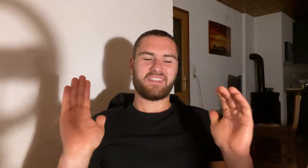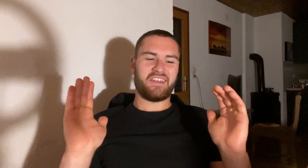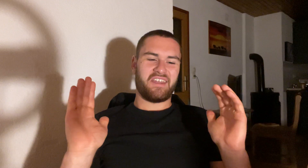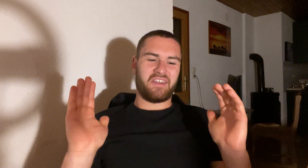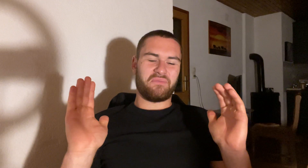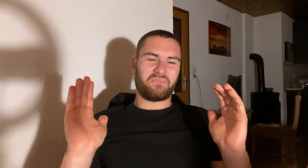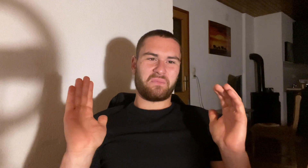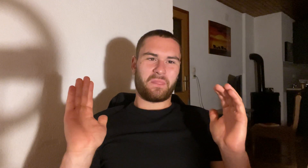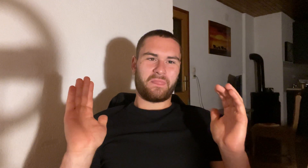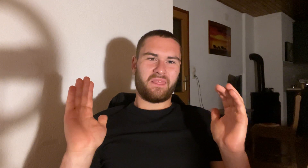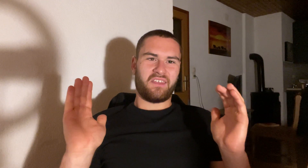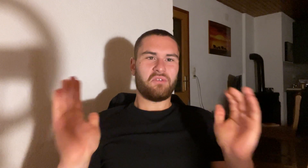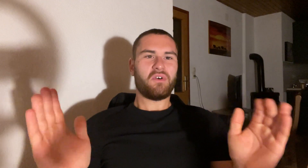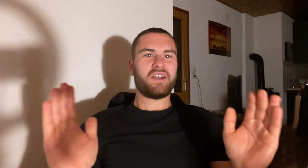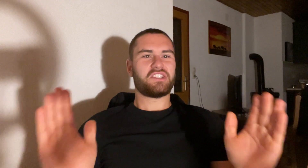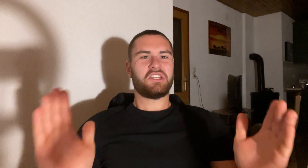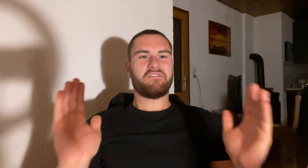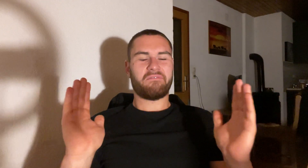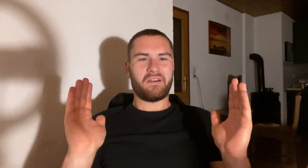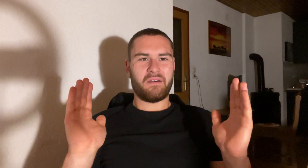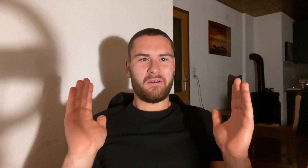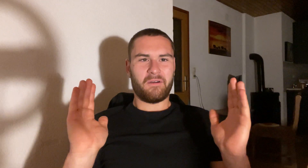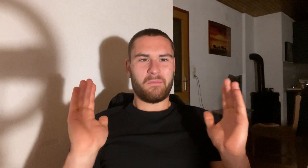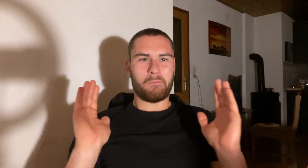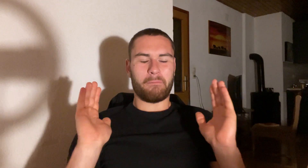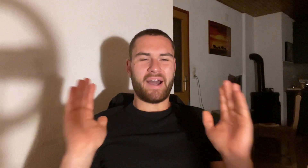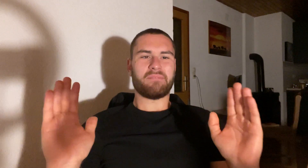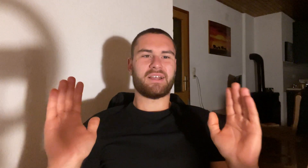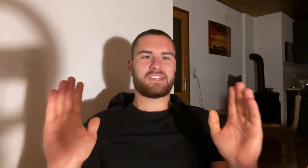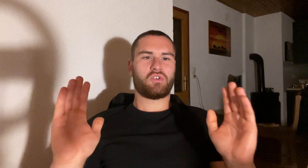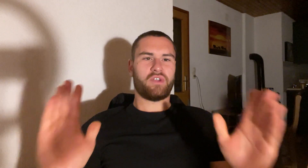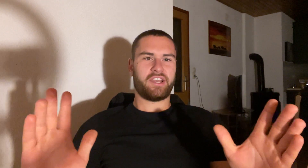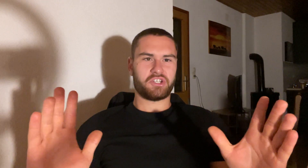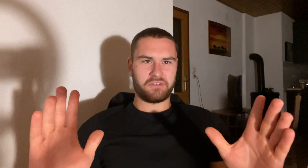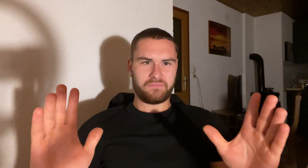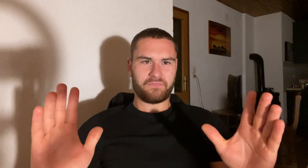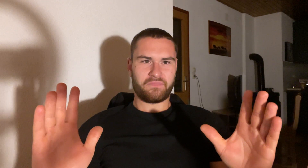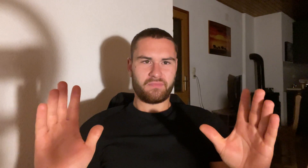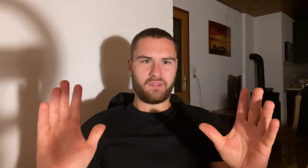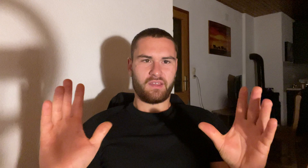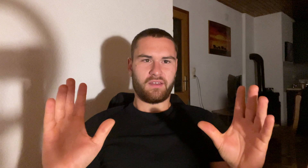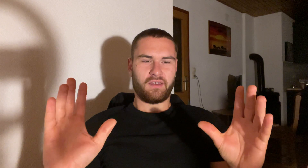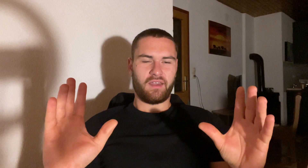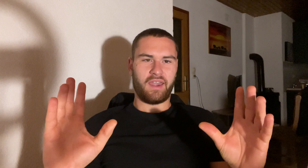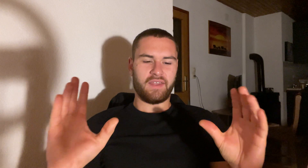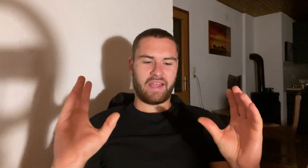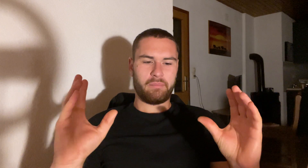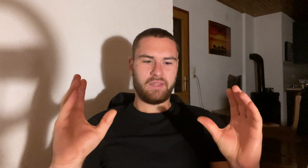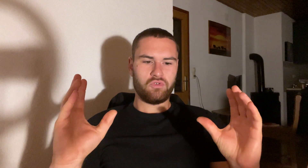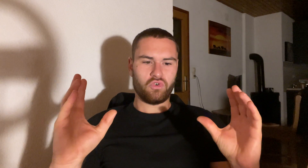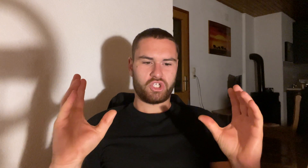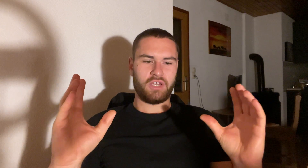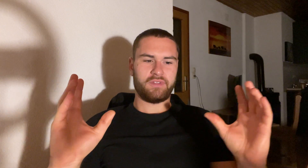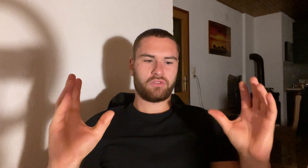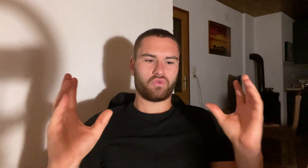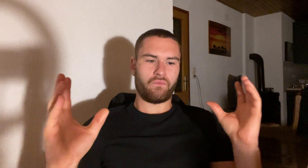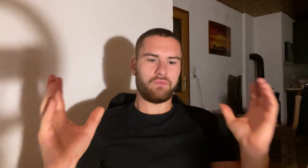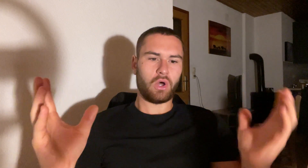you want to achieve mind muscle connection and I believe you achieve that through flow